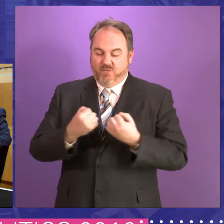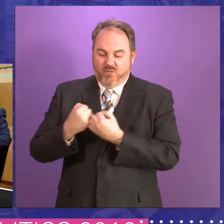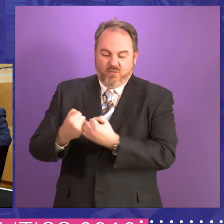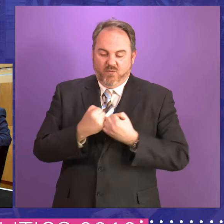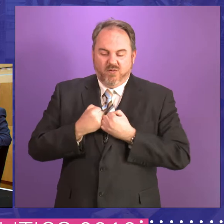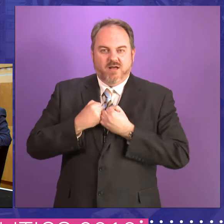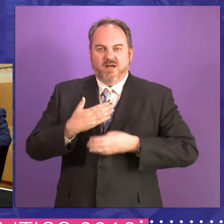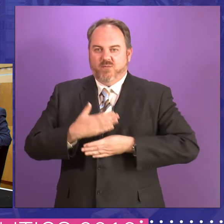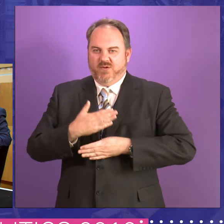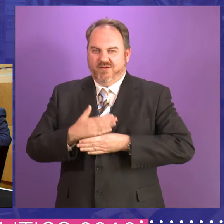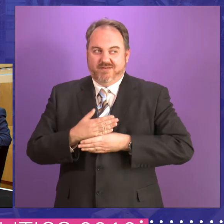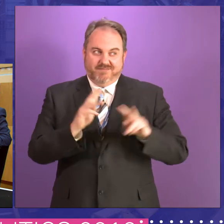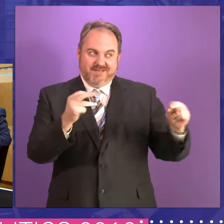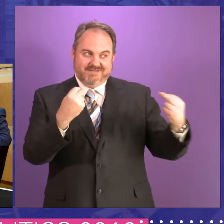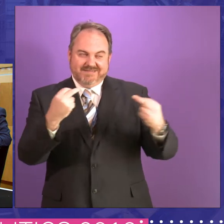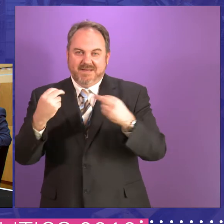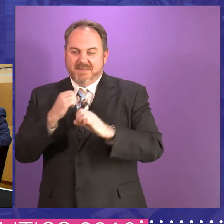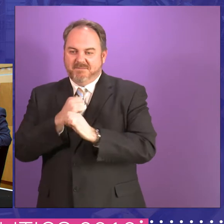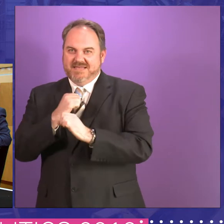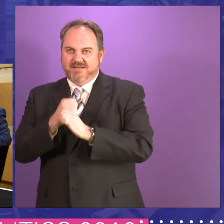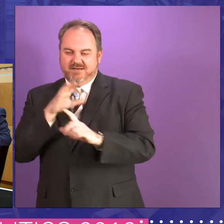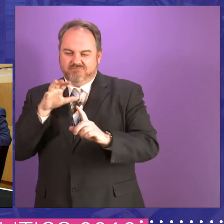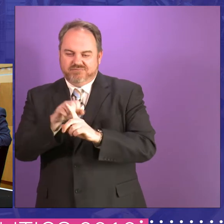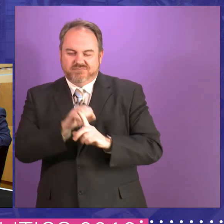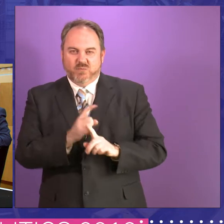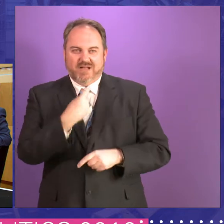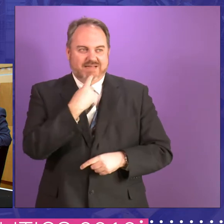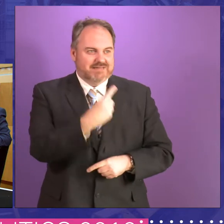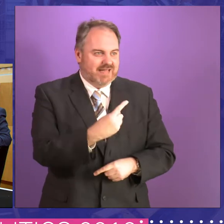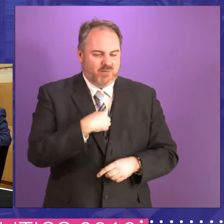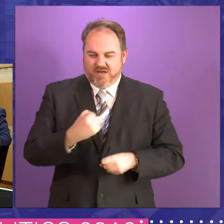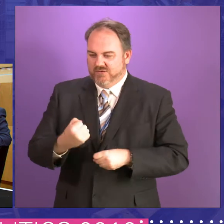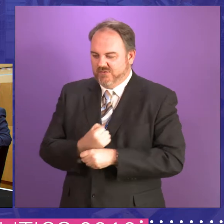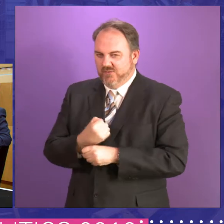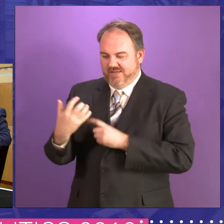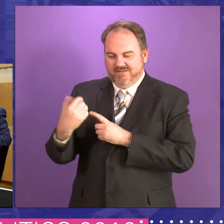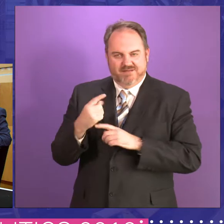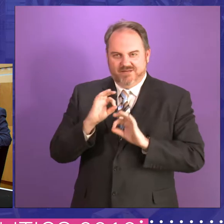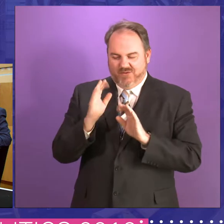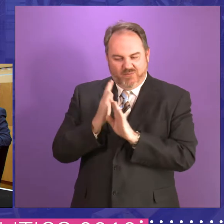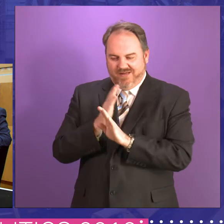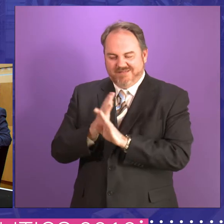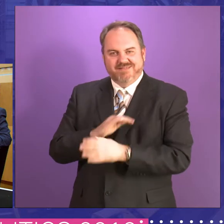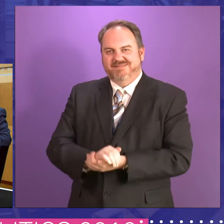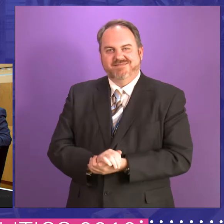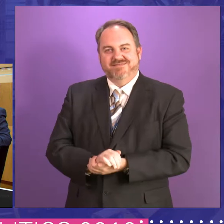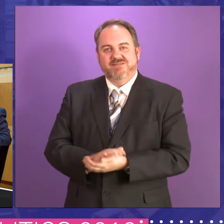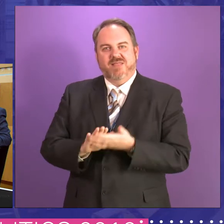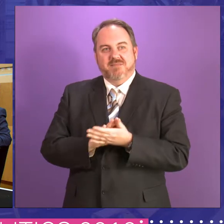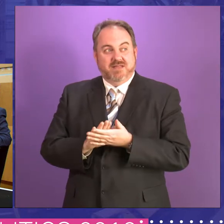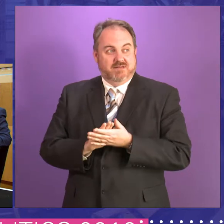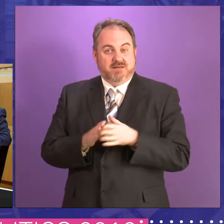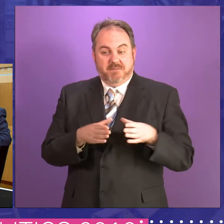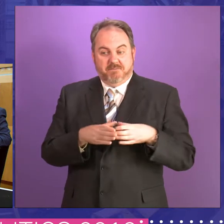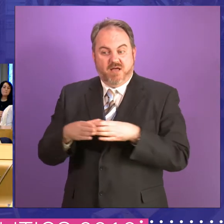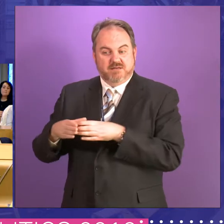you're held accountable by the media for what you say or what you do. therefore, party discipline here is probably now as tough